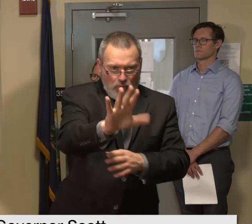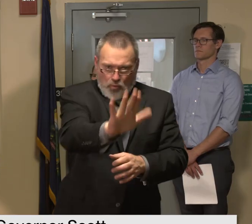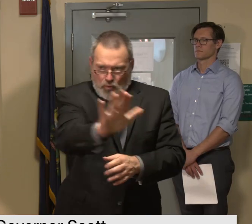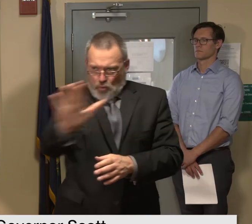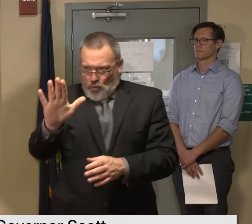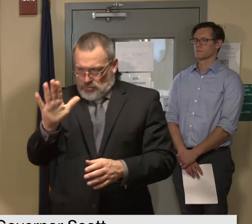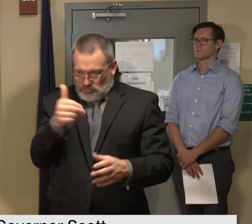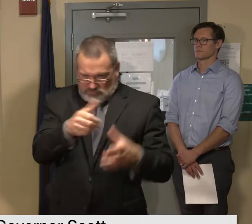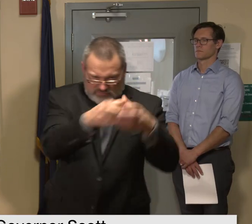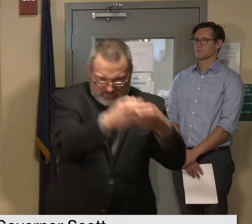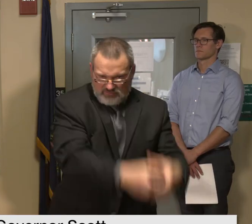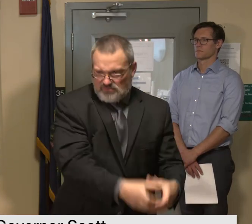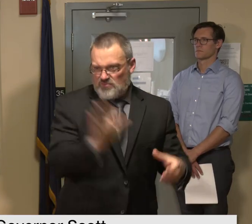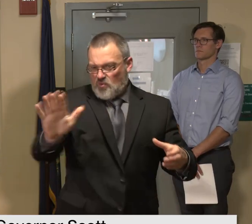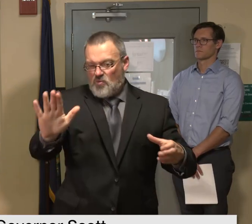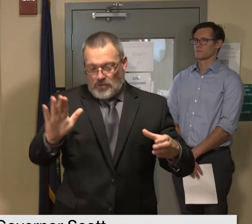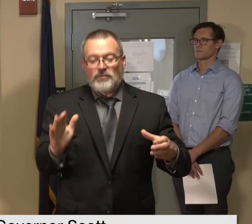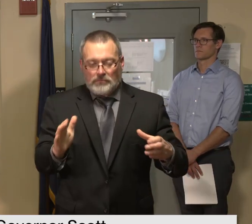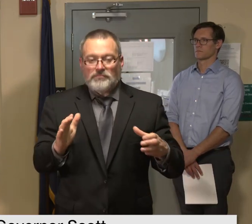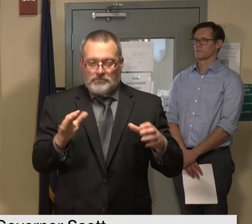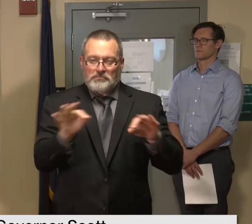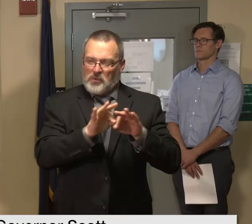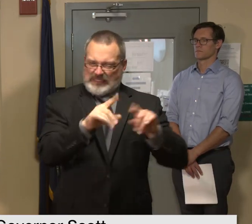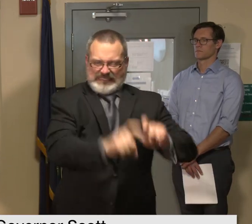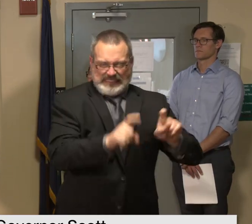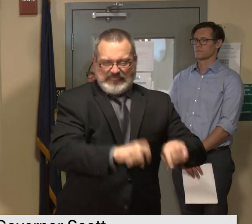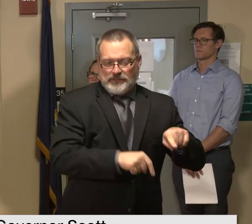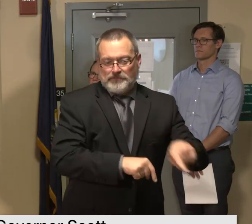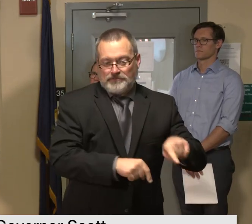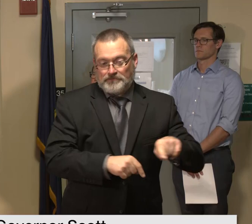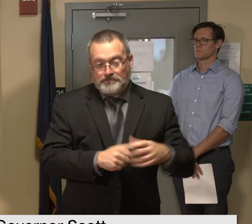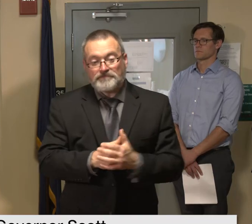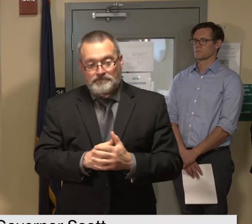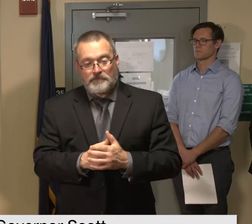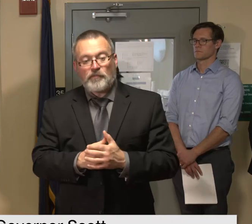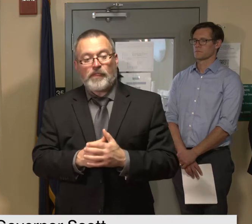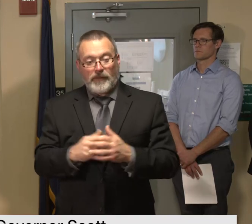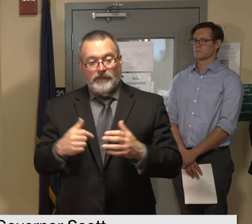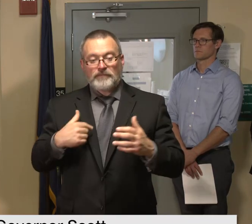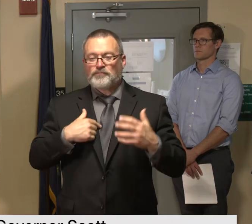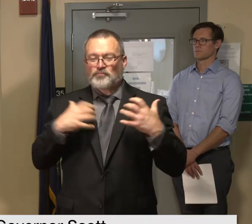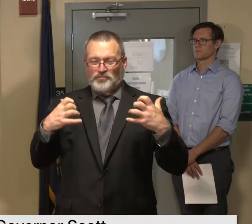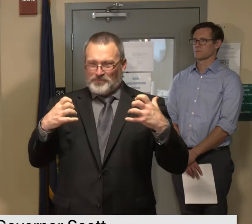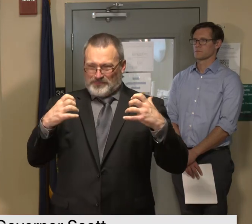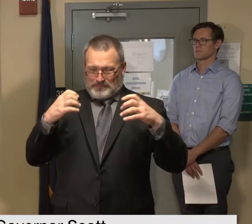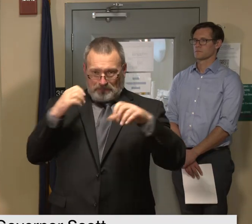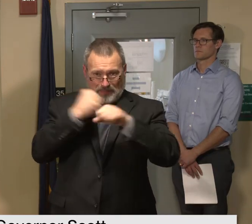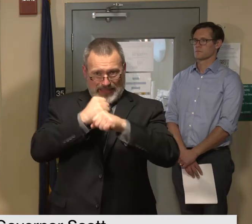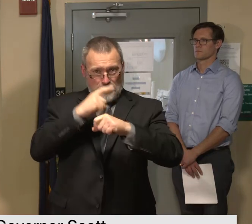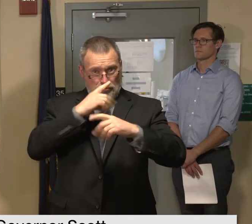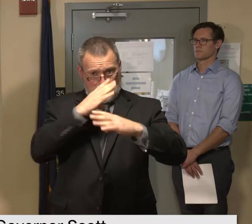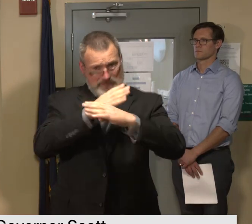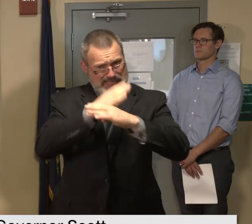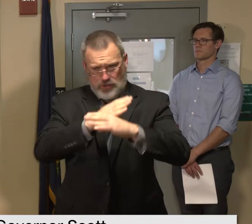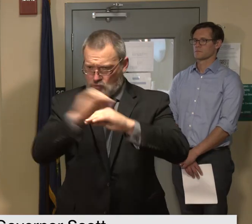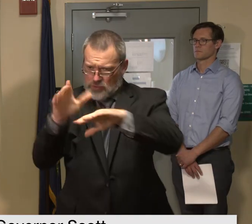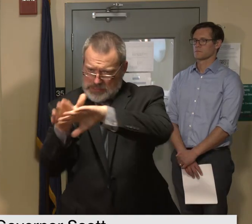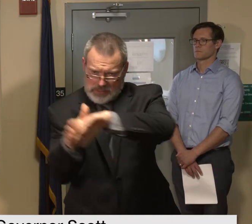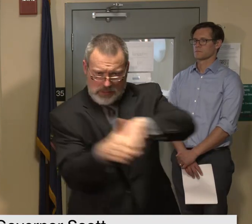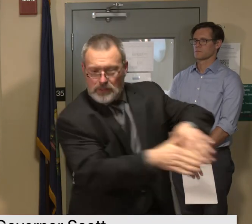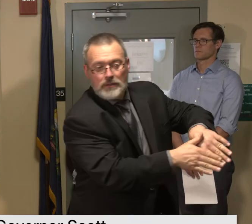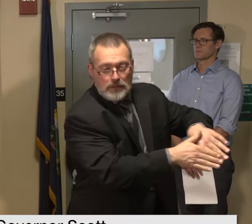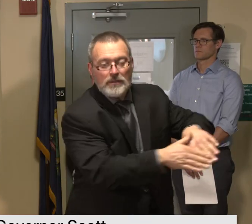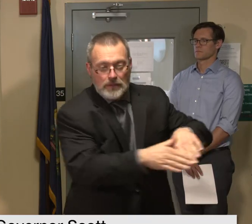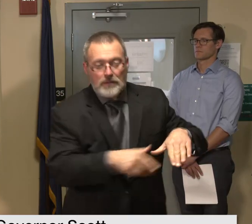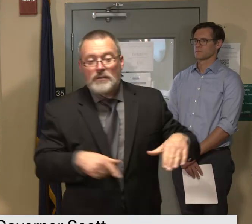we want to try to reduce any barriers you might have to getting a test kit and if that proves challenging going to